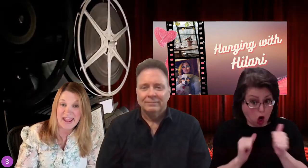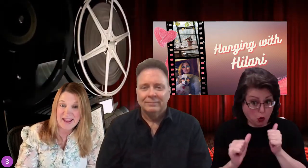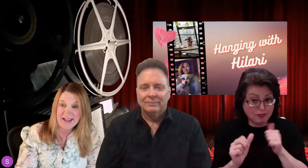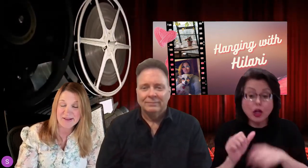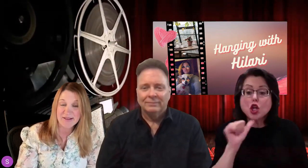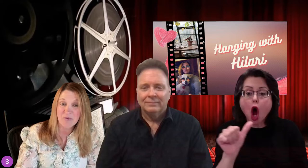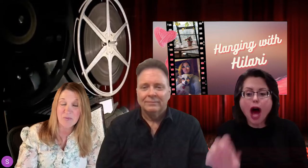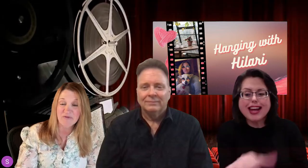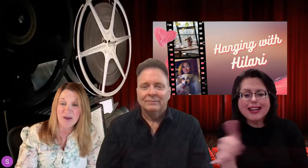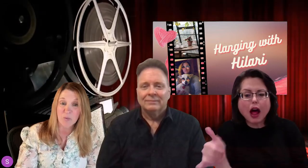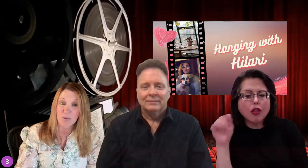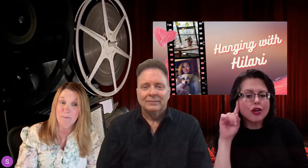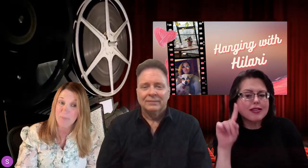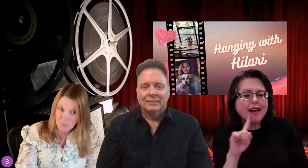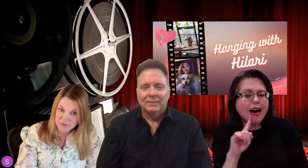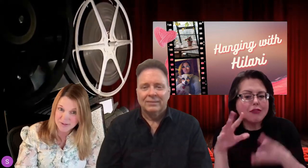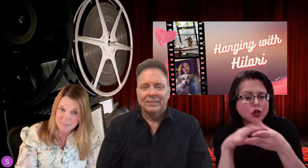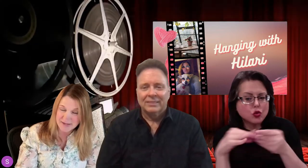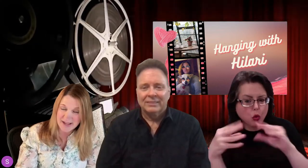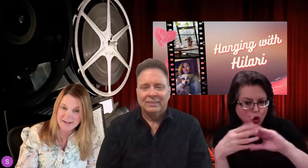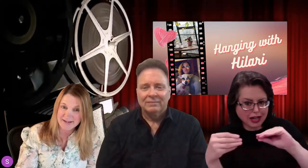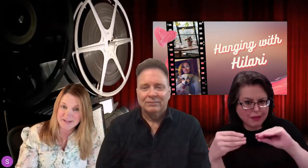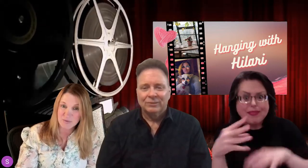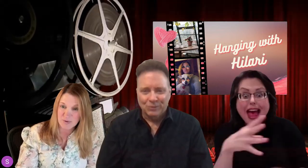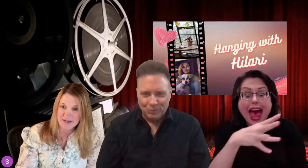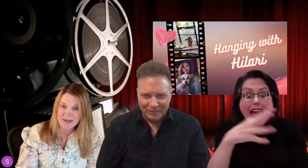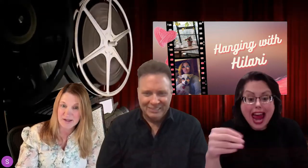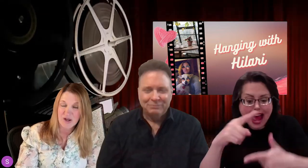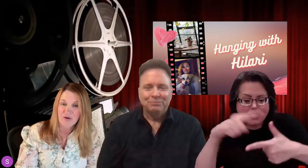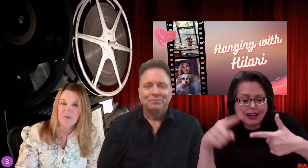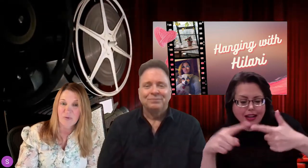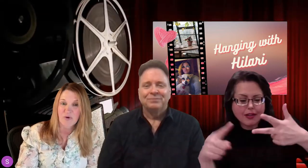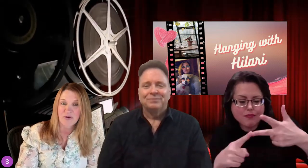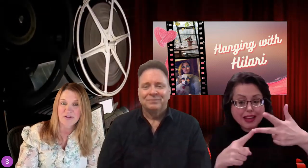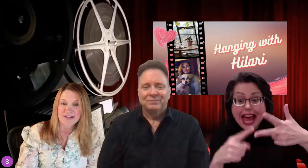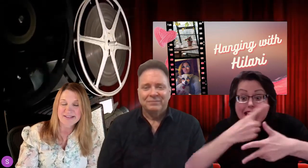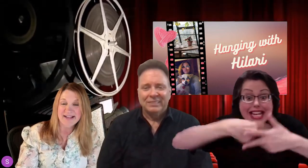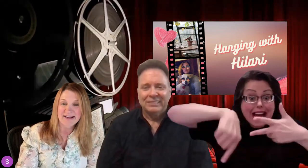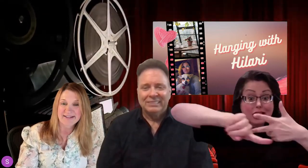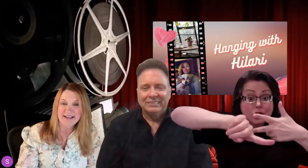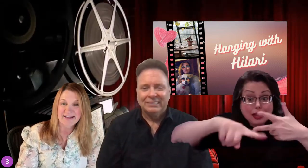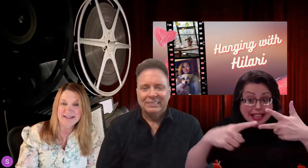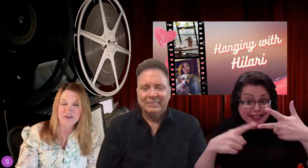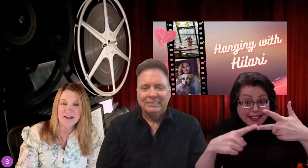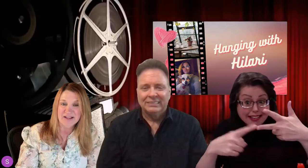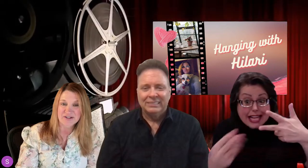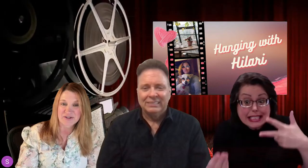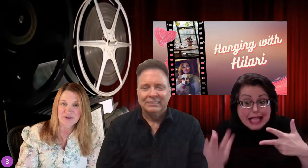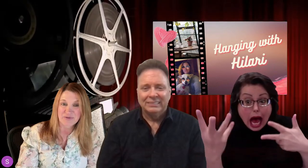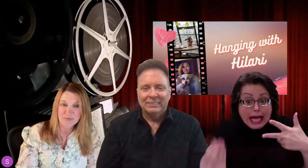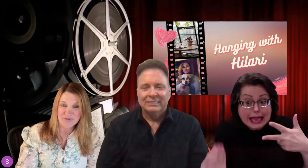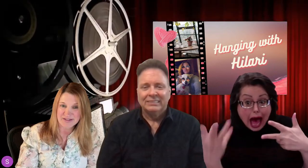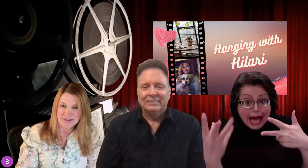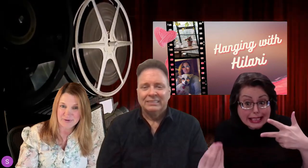And, the event we're both going to be at next week for the Sign-Light International Film Festival.